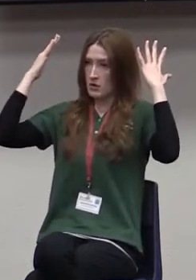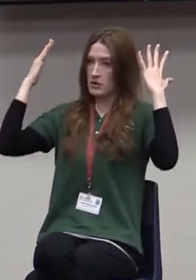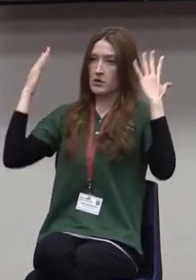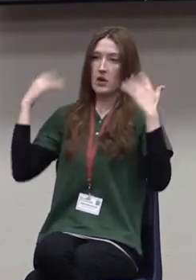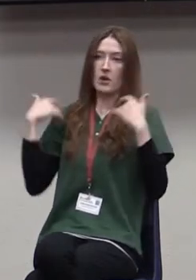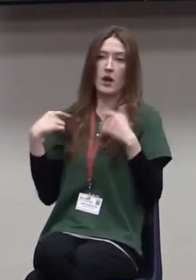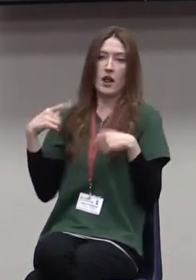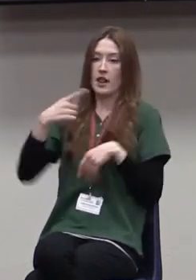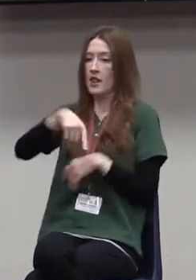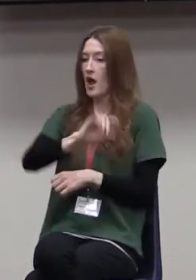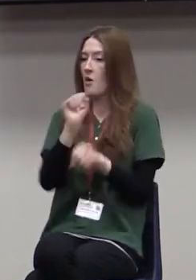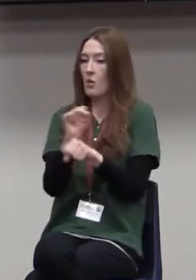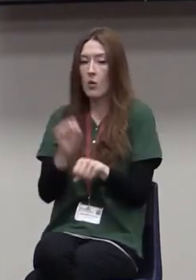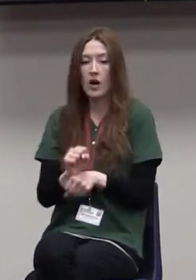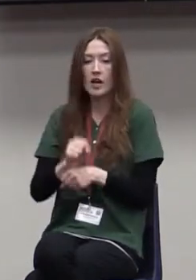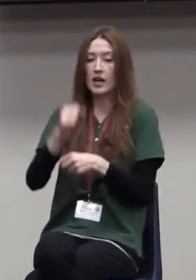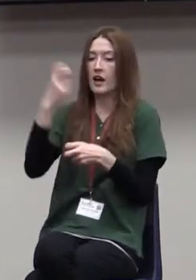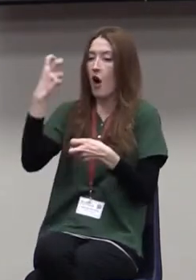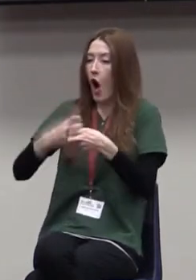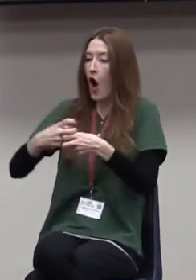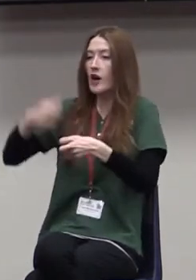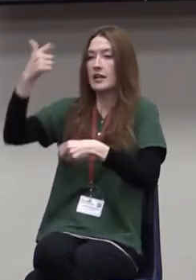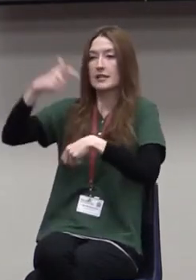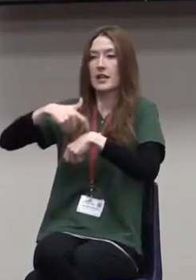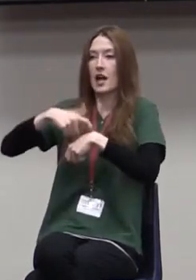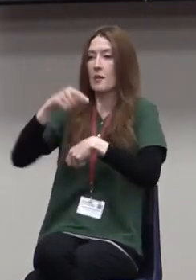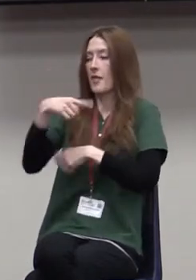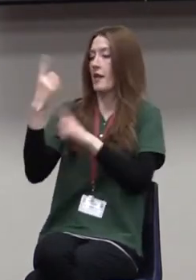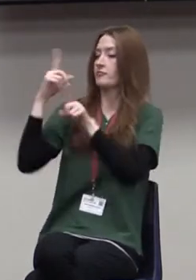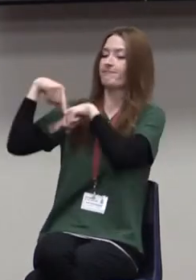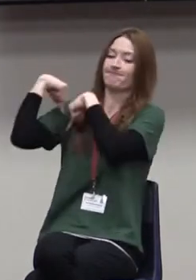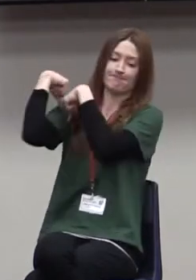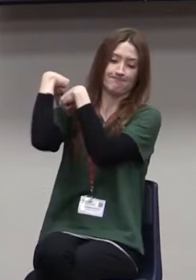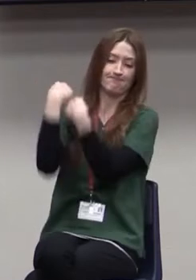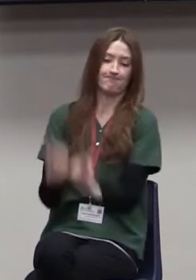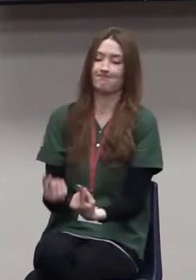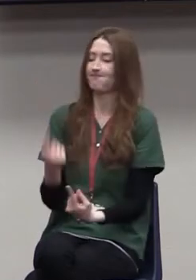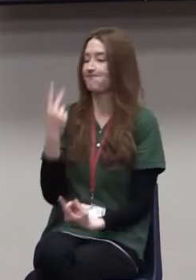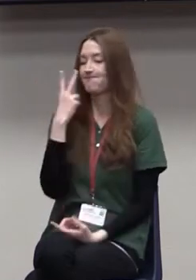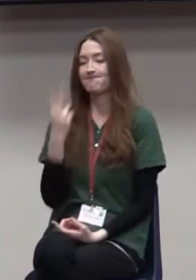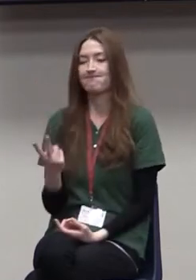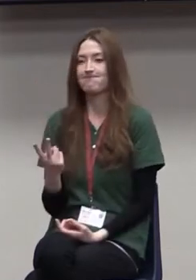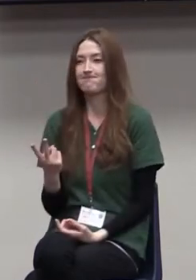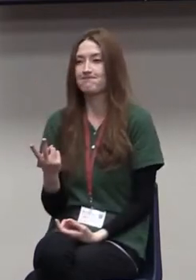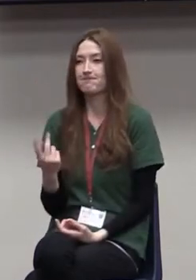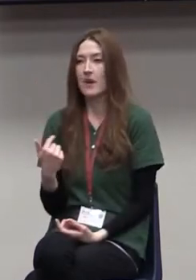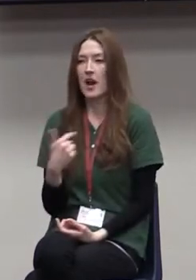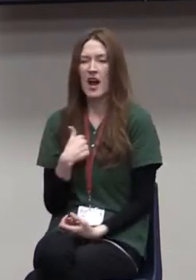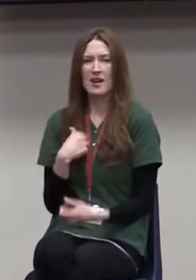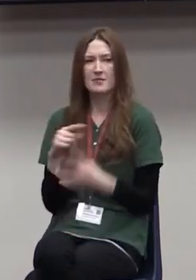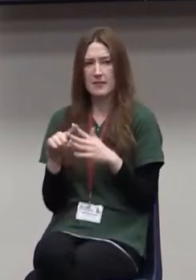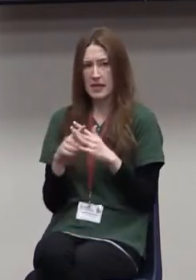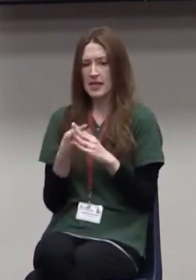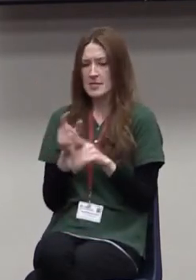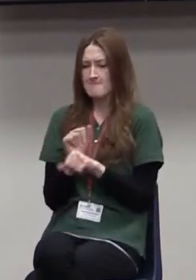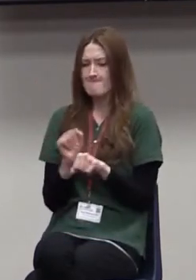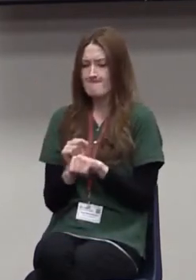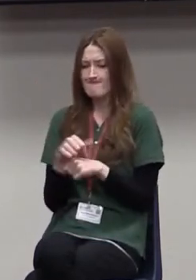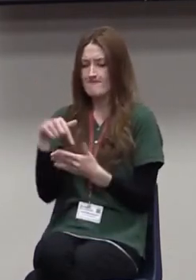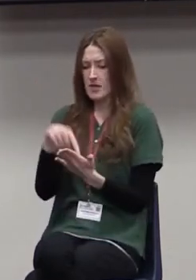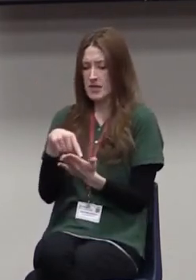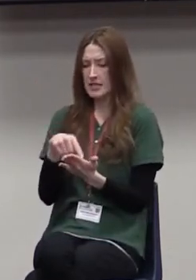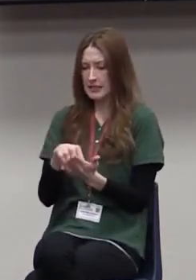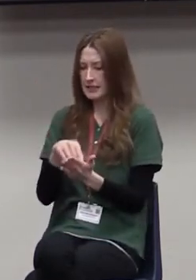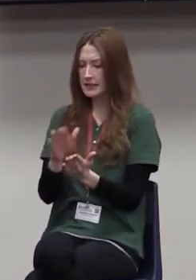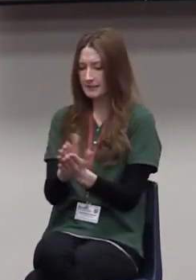any time they've ever experienced in their leadership. And so I began to work on this material about how do we navigate